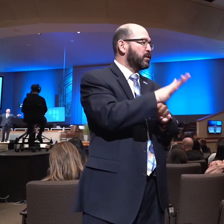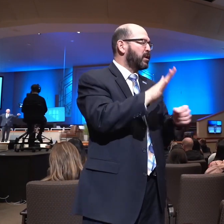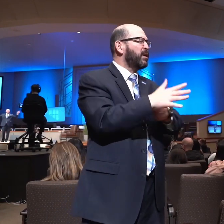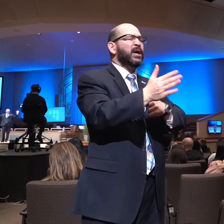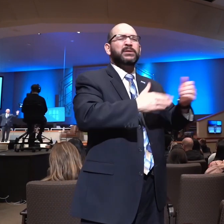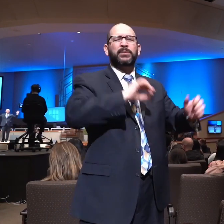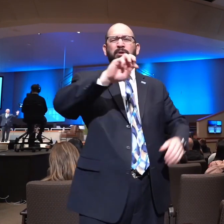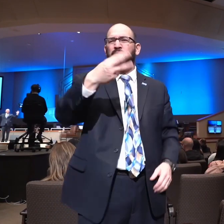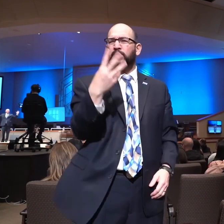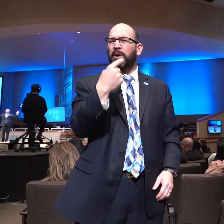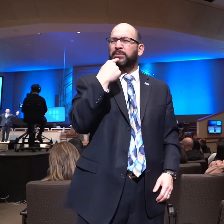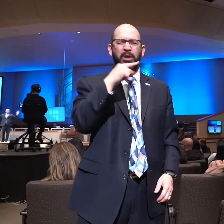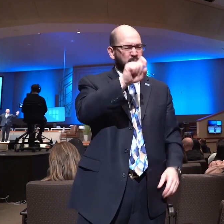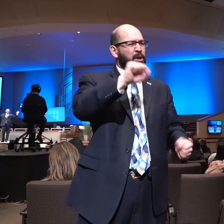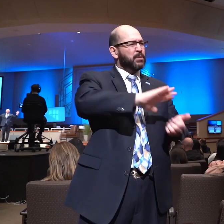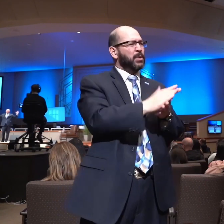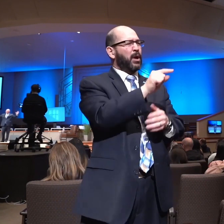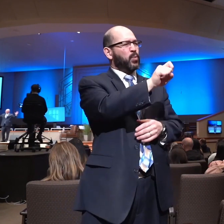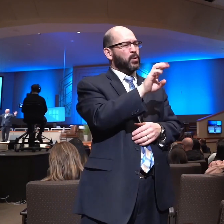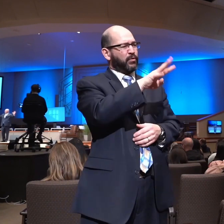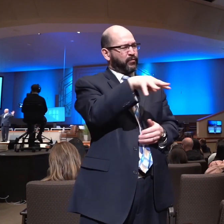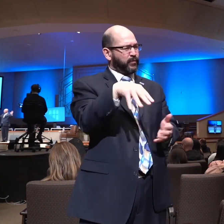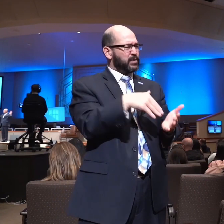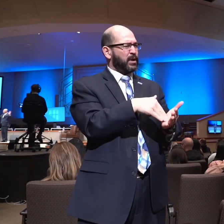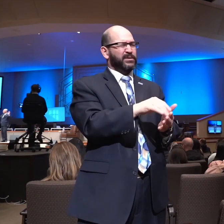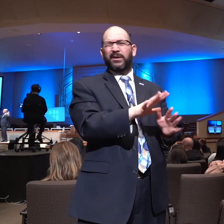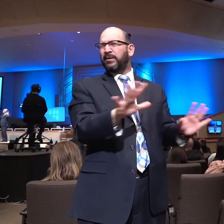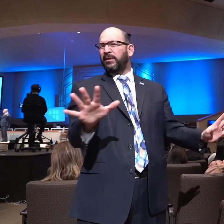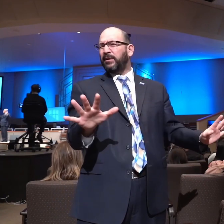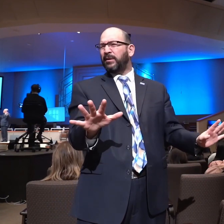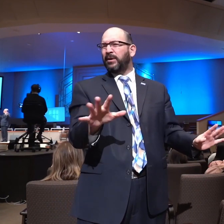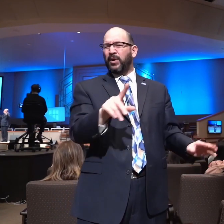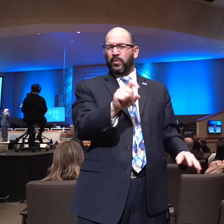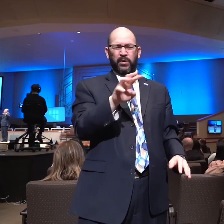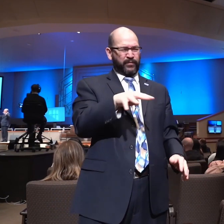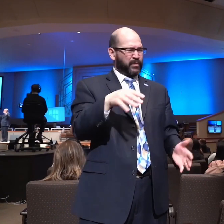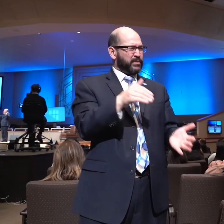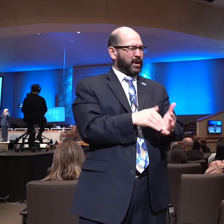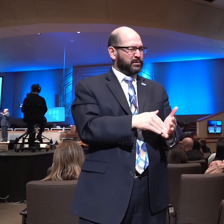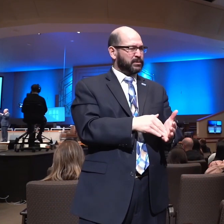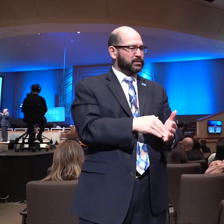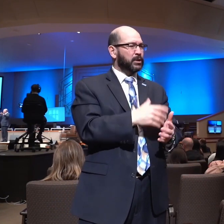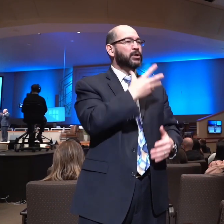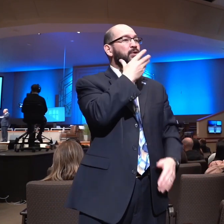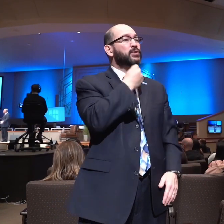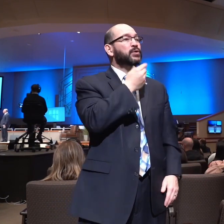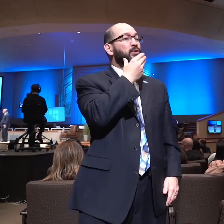becoming one of the 144,000. First of all, the 144,000 are Jewish males. That's a huge problem for most JWs.